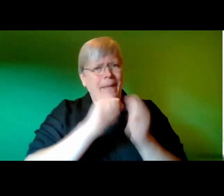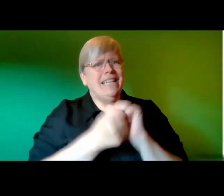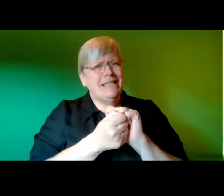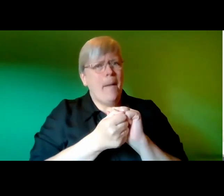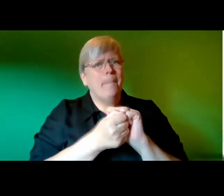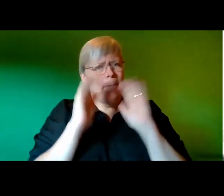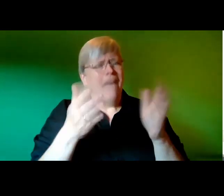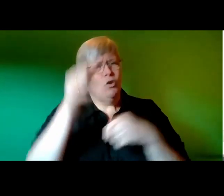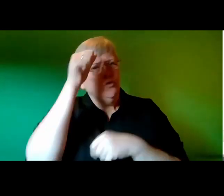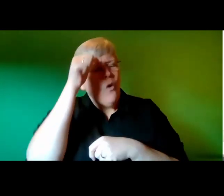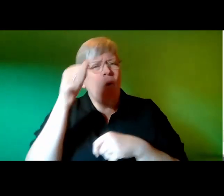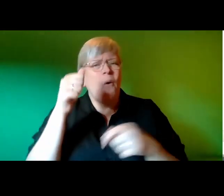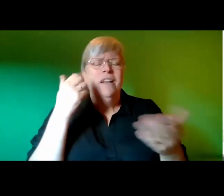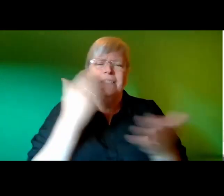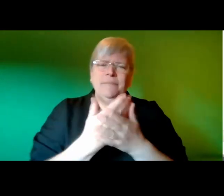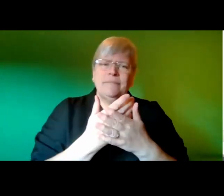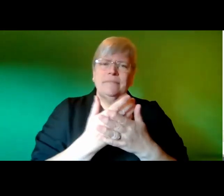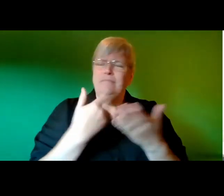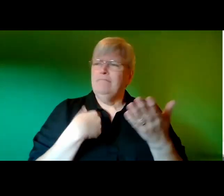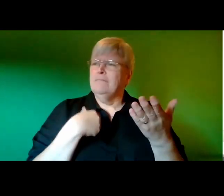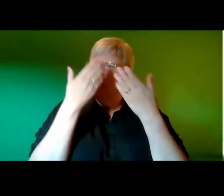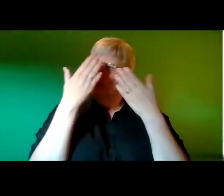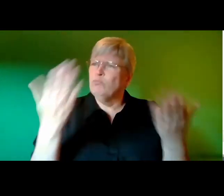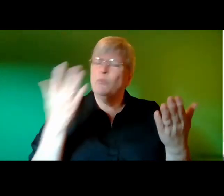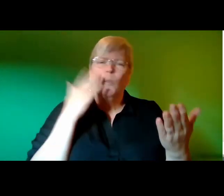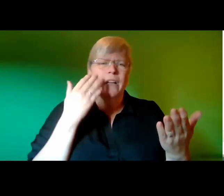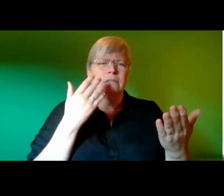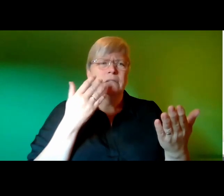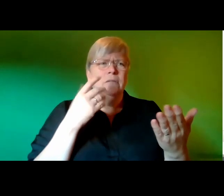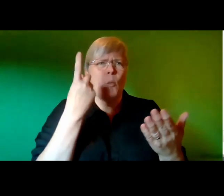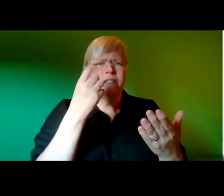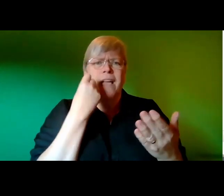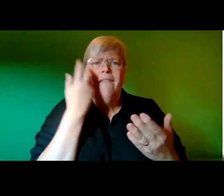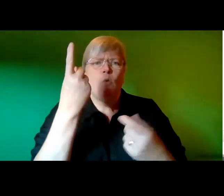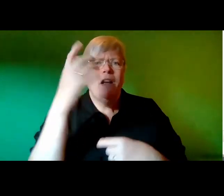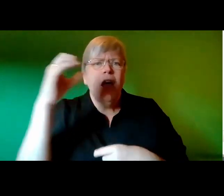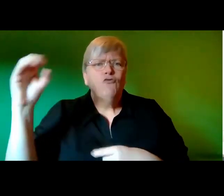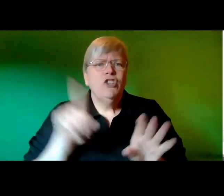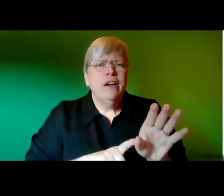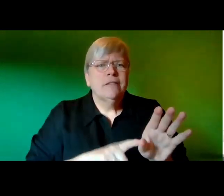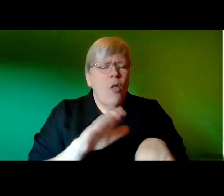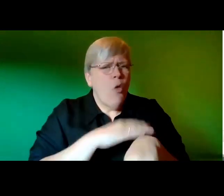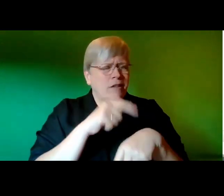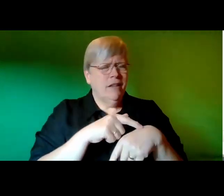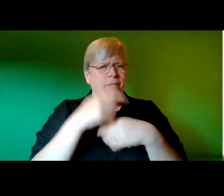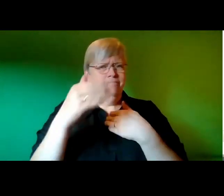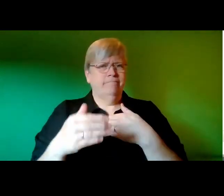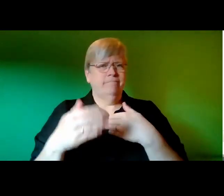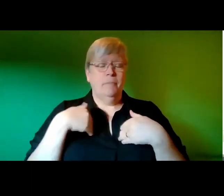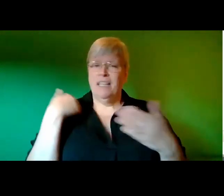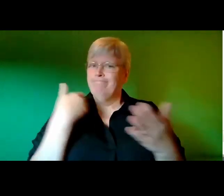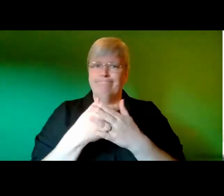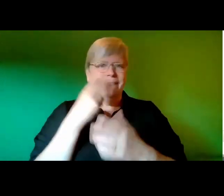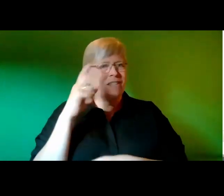only appears once in almost a hundred years that is a long time I wonder will I get to see it